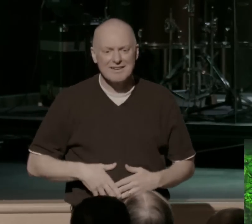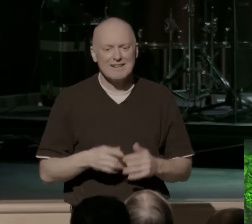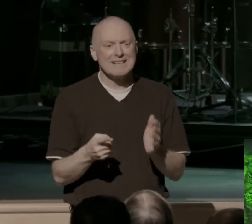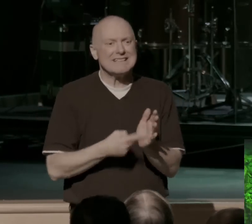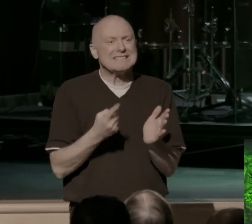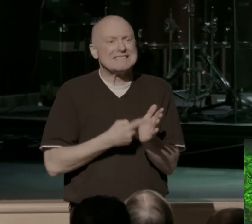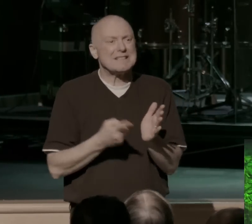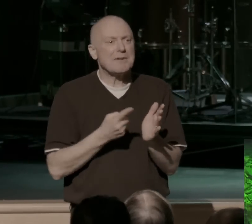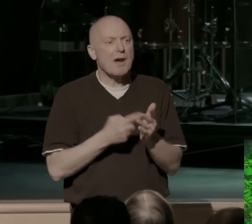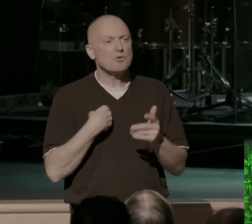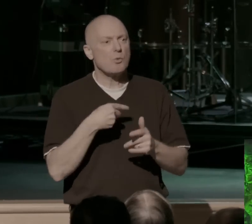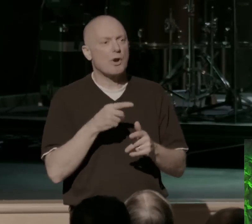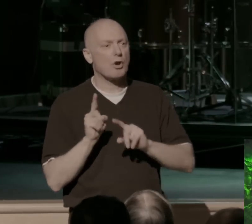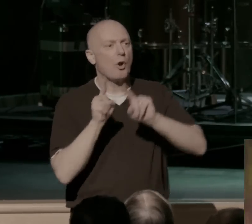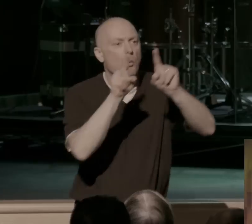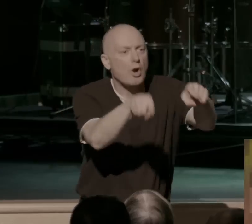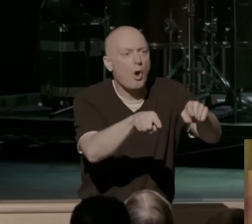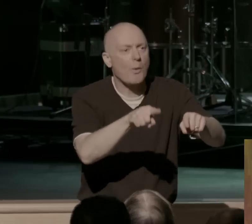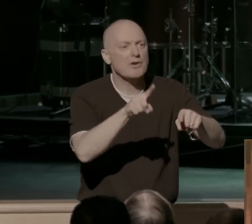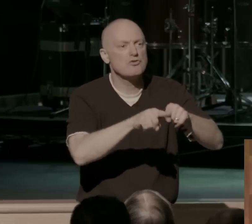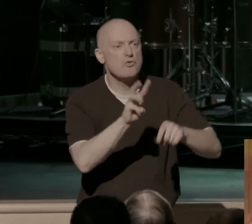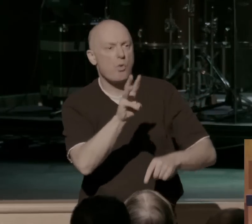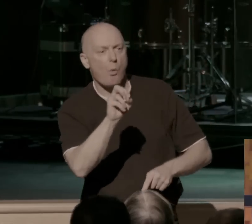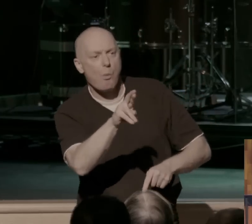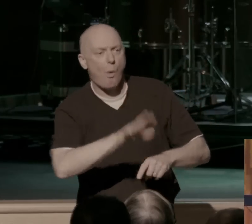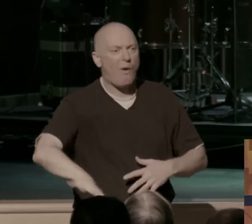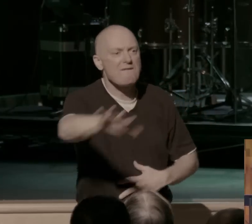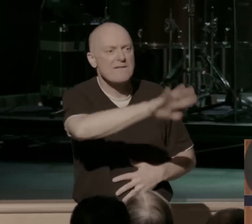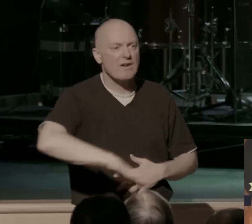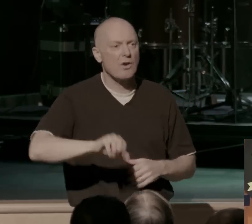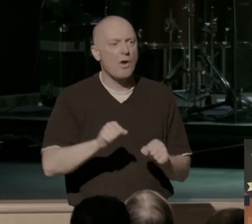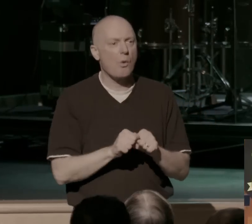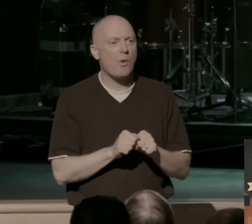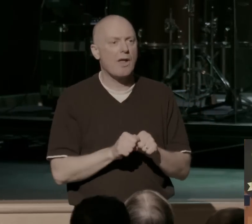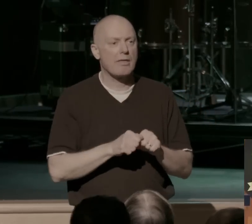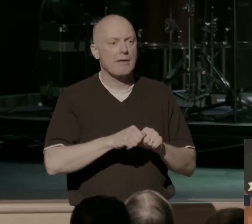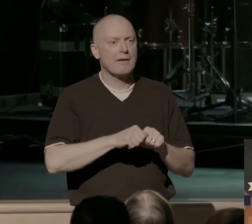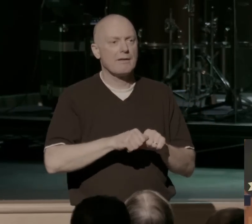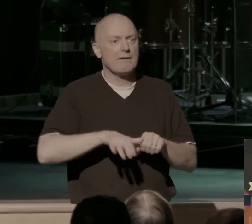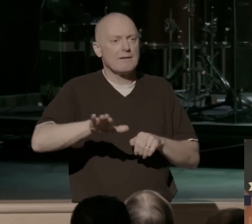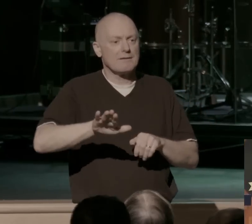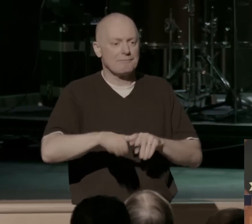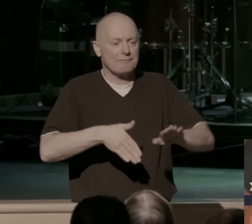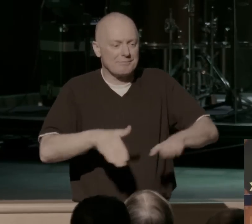wearing our flip-flops, carrying our Timmy's double-double, and we're going, whoa, Jesus, like, seriously, like, calm down, dude. Like, what are you?